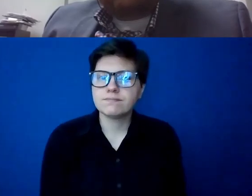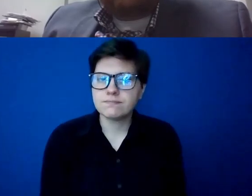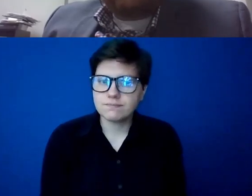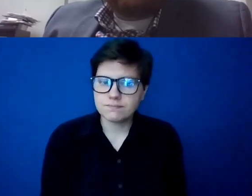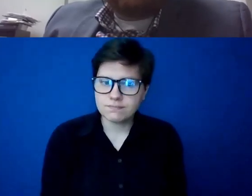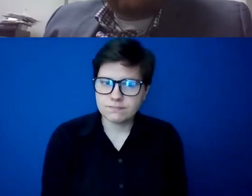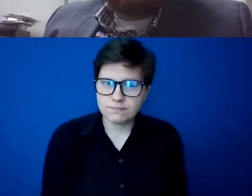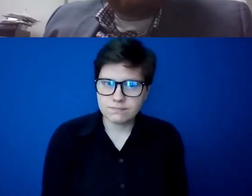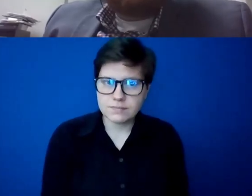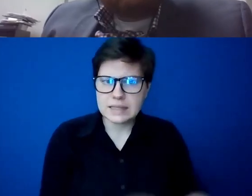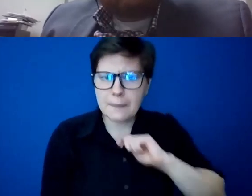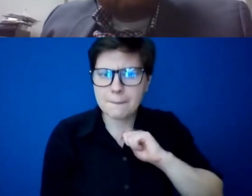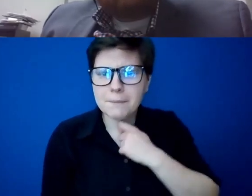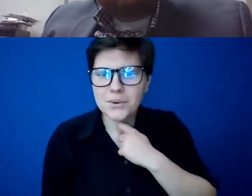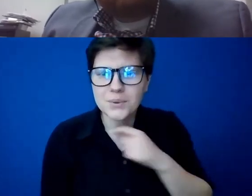Miguel, turn your microphone on.